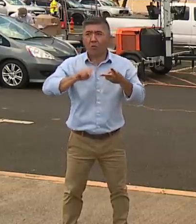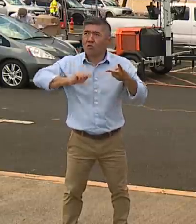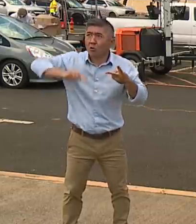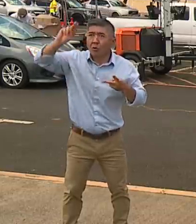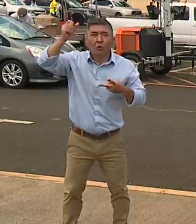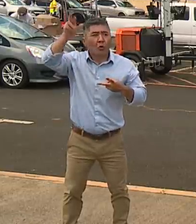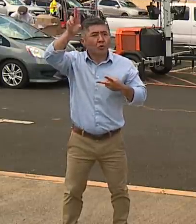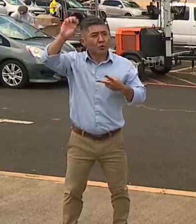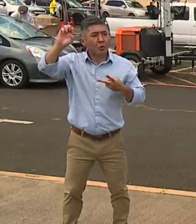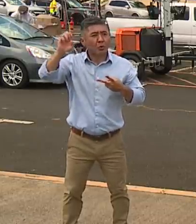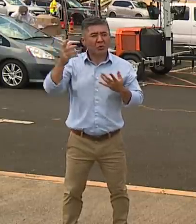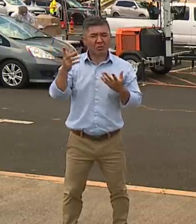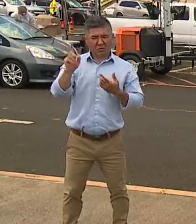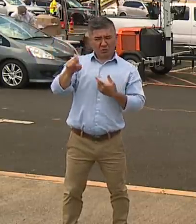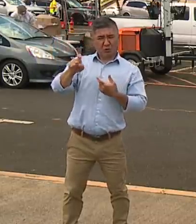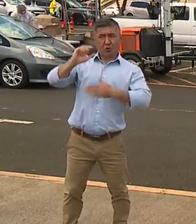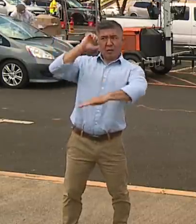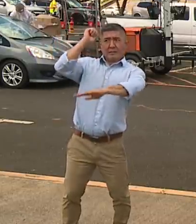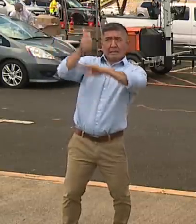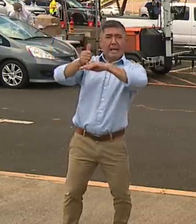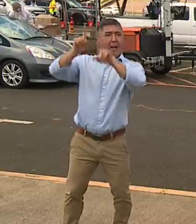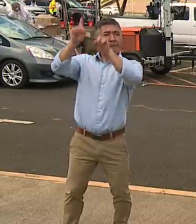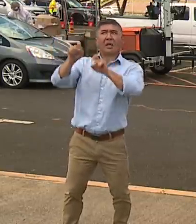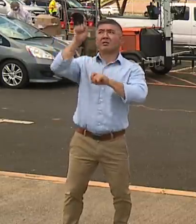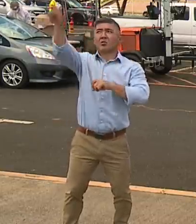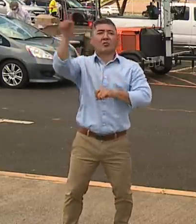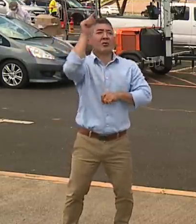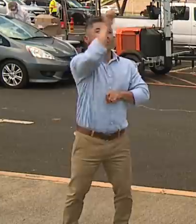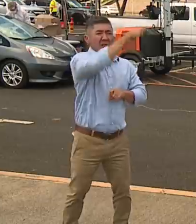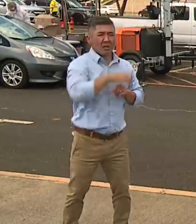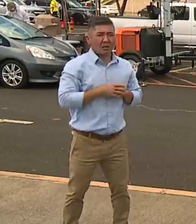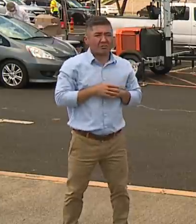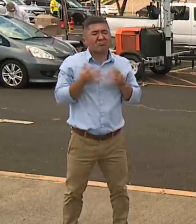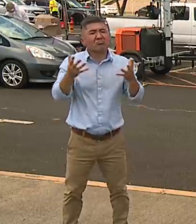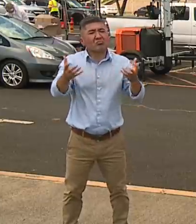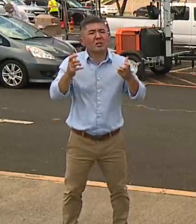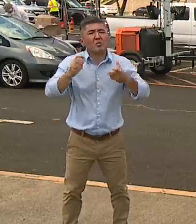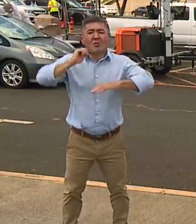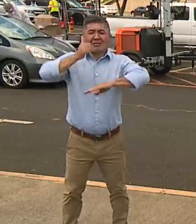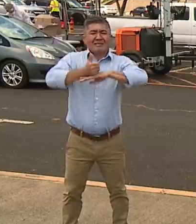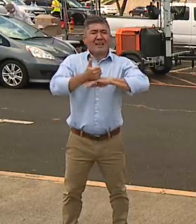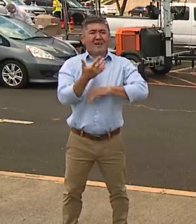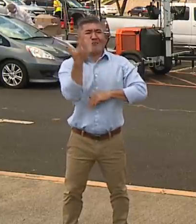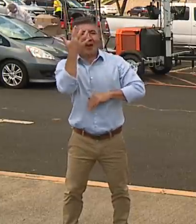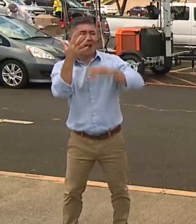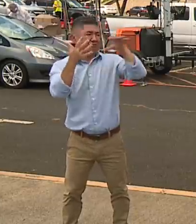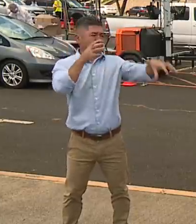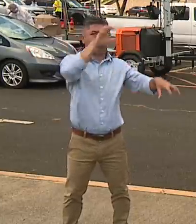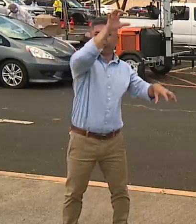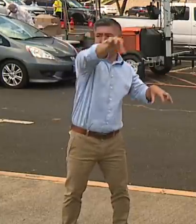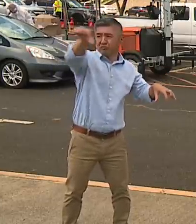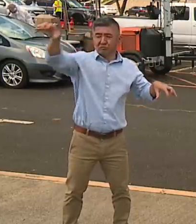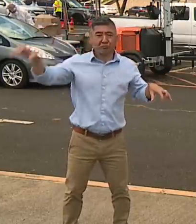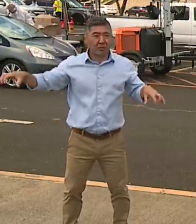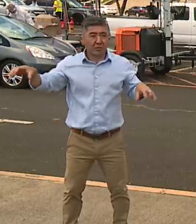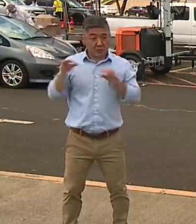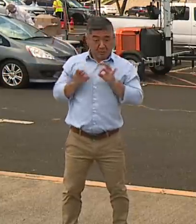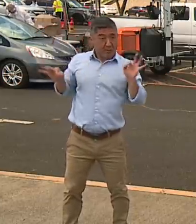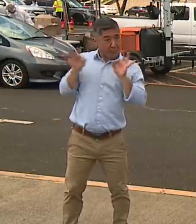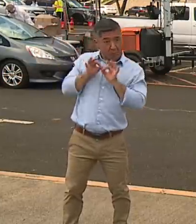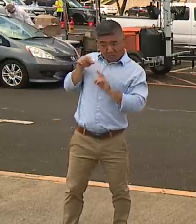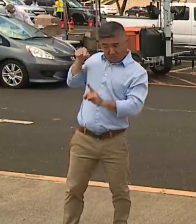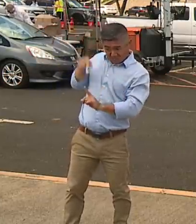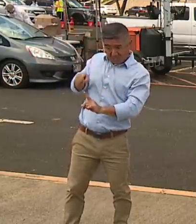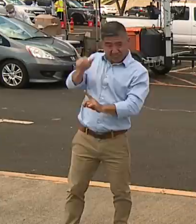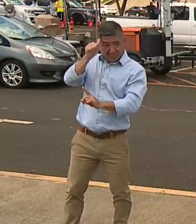there too. So we're going to try to do a balance, try to select five sites, maybe at certain days spread around. But Aloha Stadium is going to be in the mix, and it's